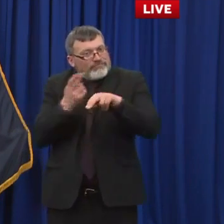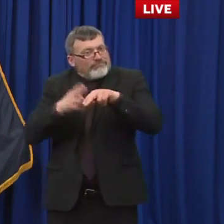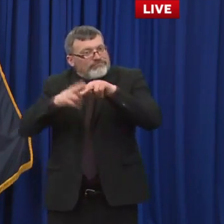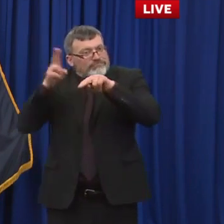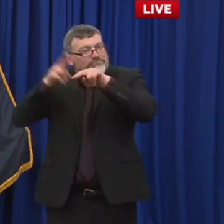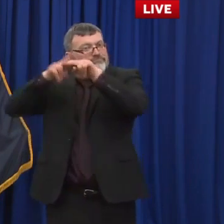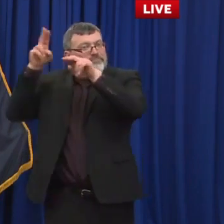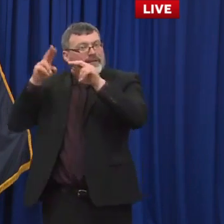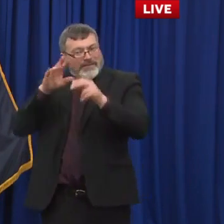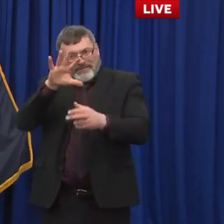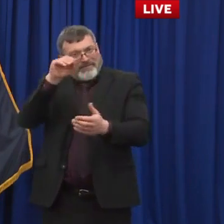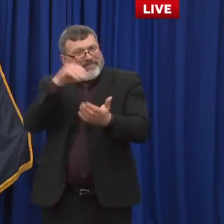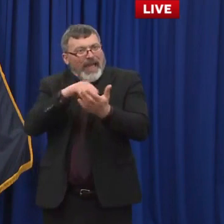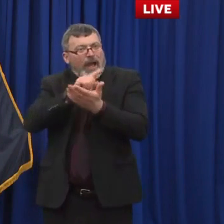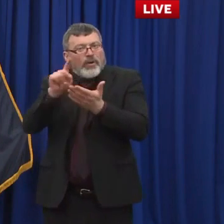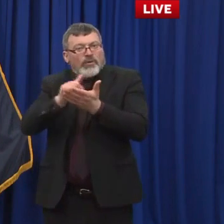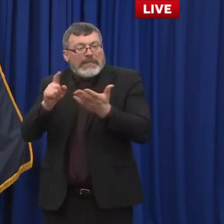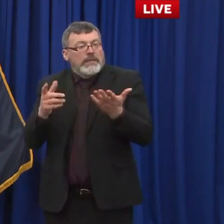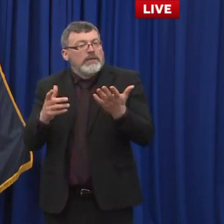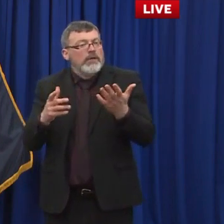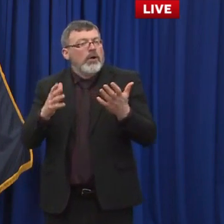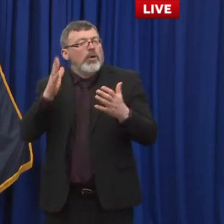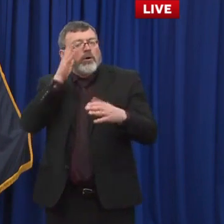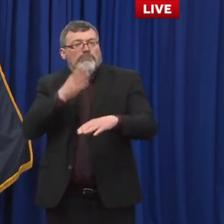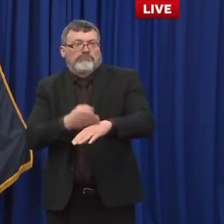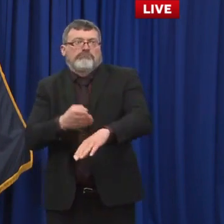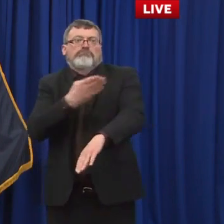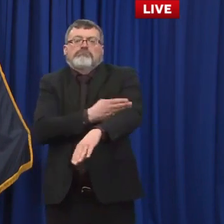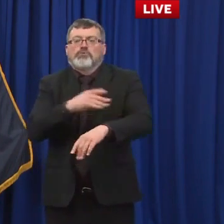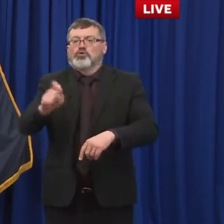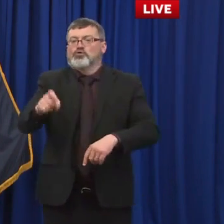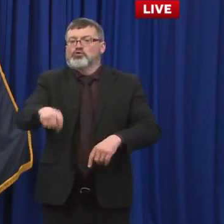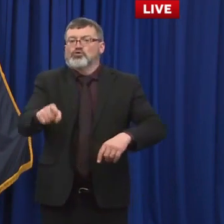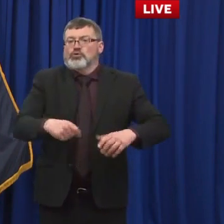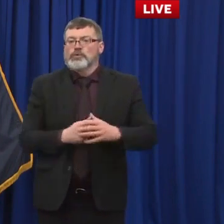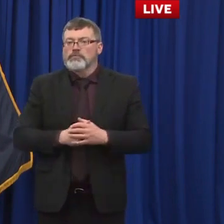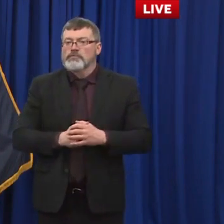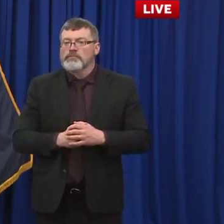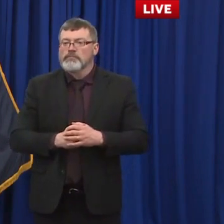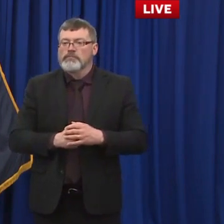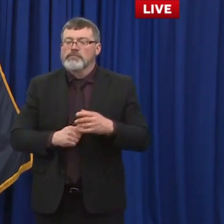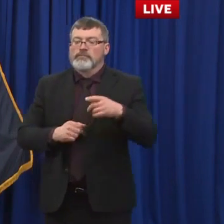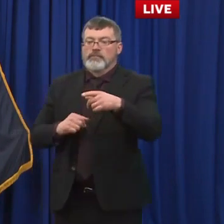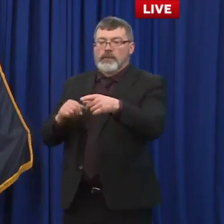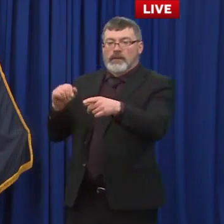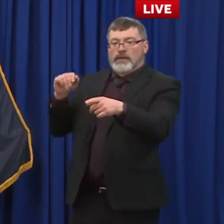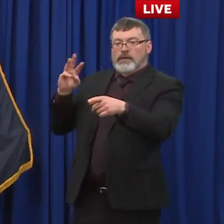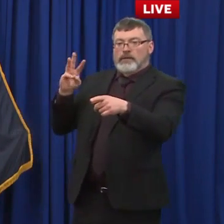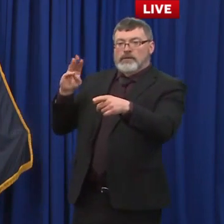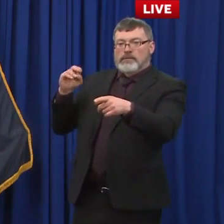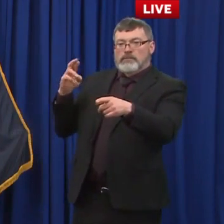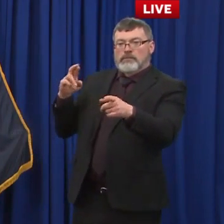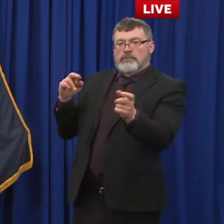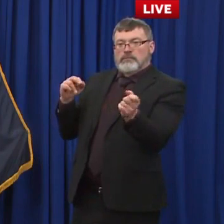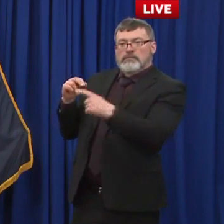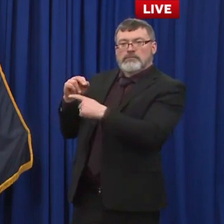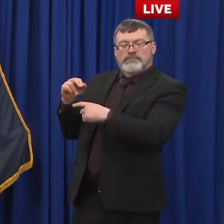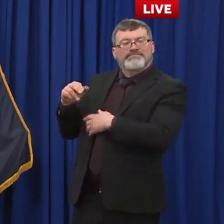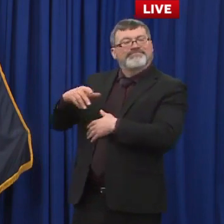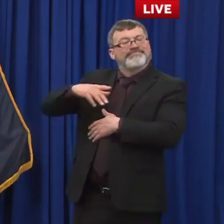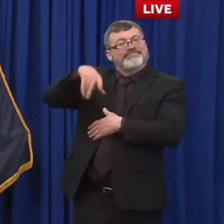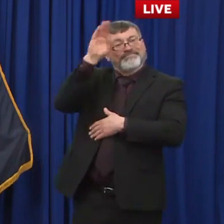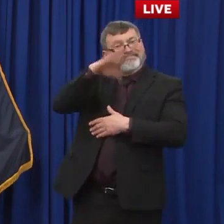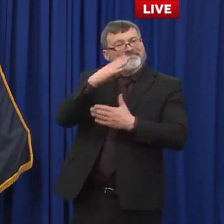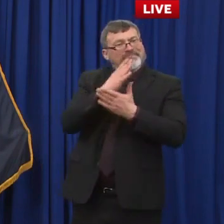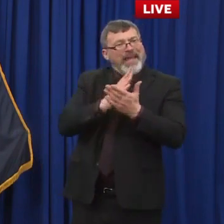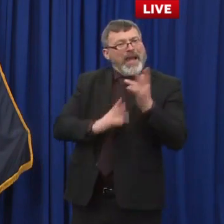Thanks. Governor, as far as vaccine hesitancy is concerned, where's New Hampshire at with that? Where's the uptake of the vaccine